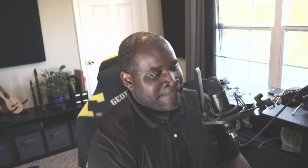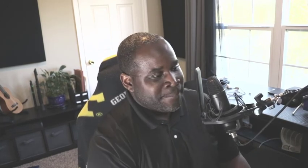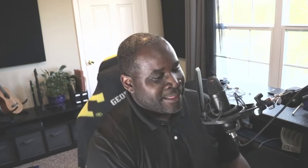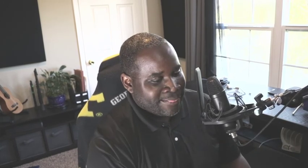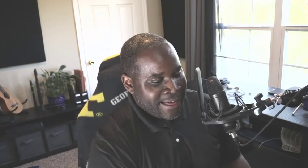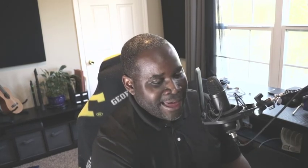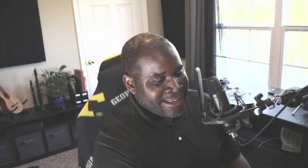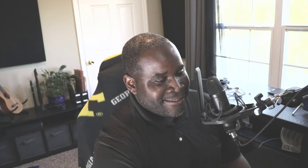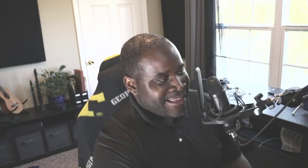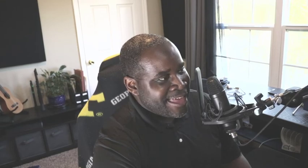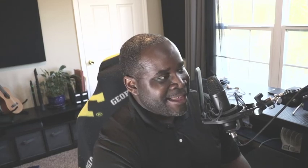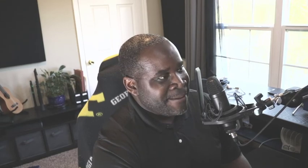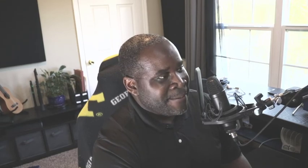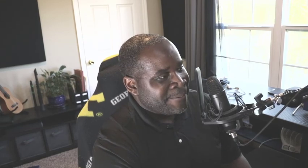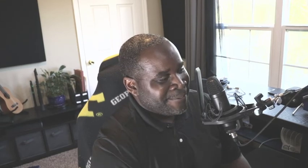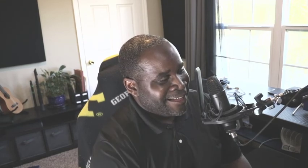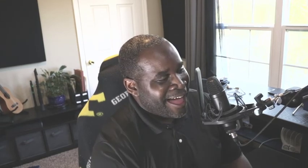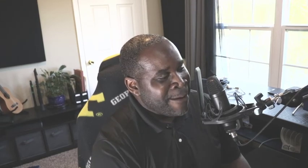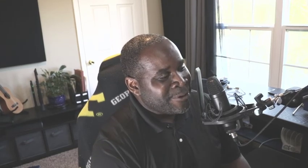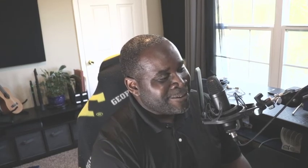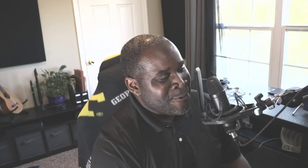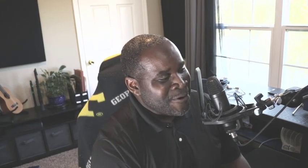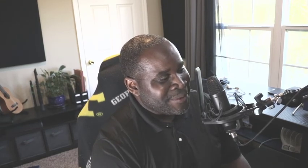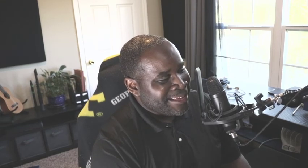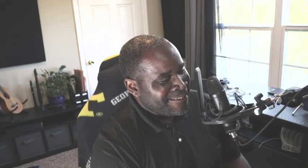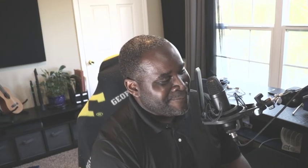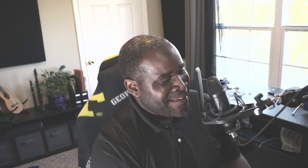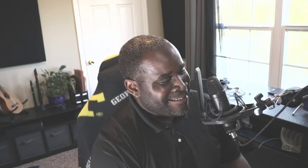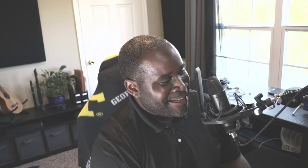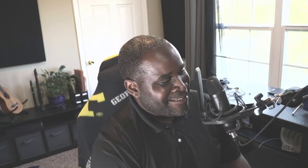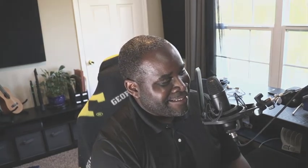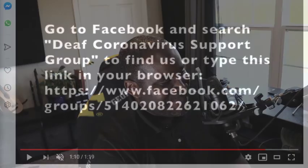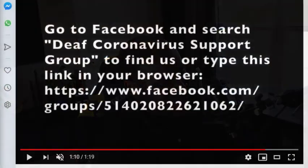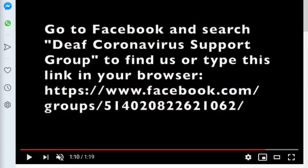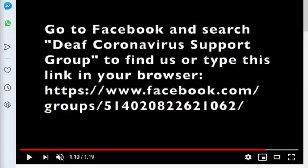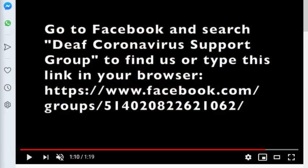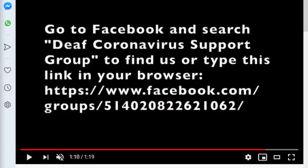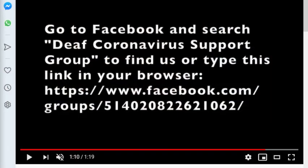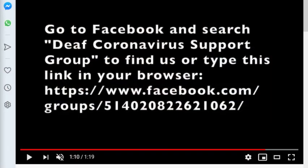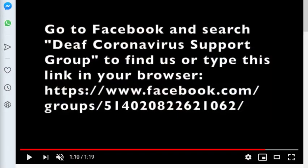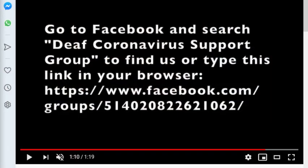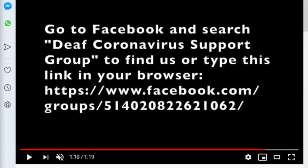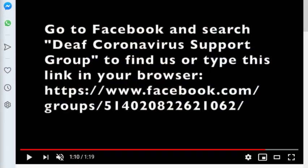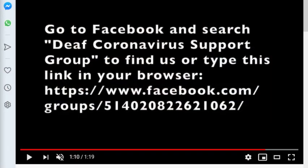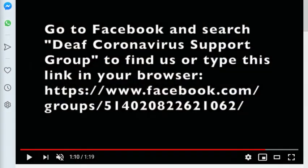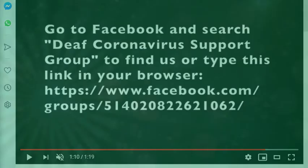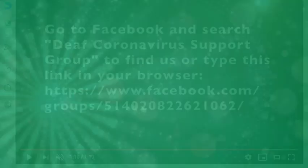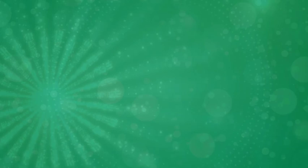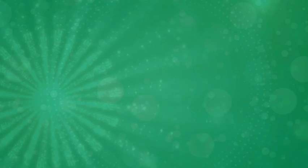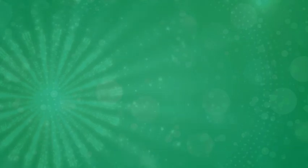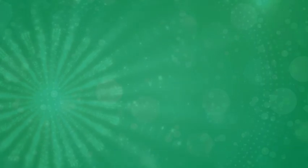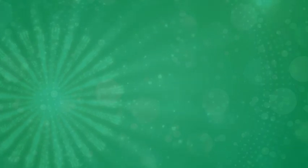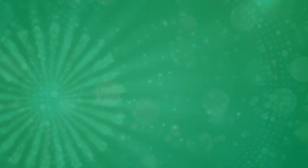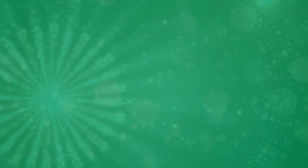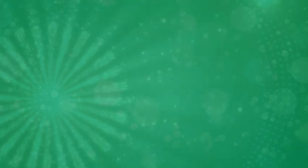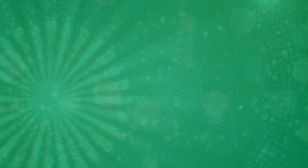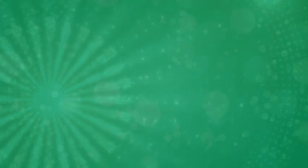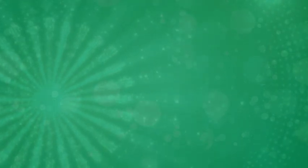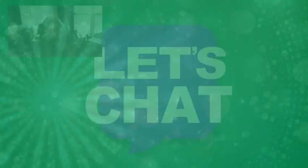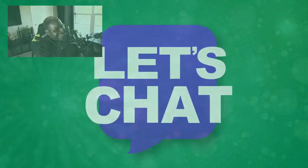that is it i would normally phase out to something kind of cool right now let's see what i got outros nope not yet